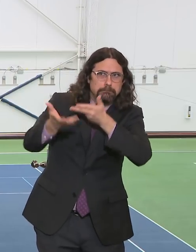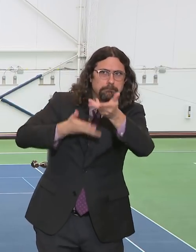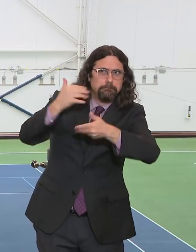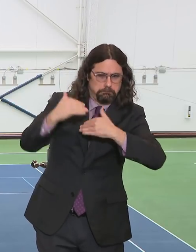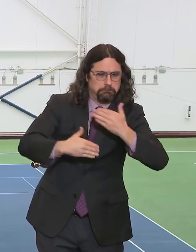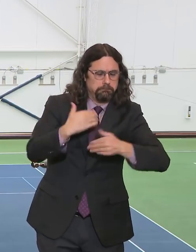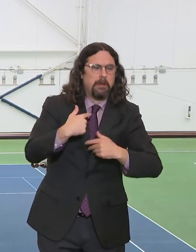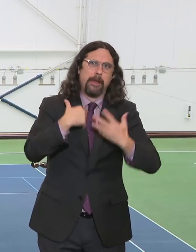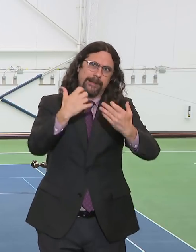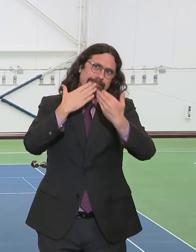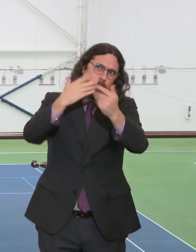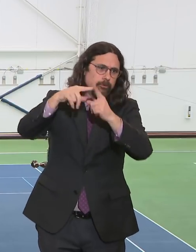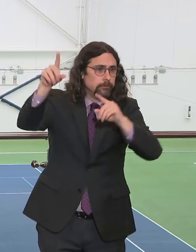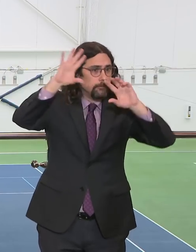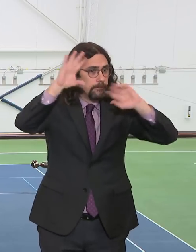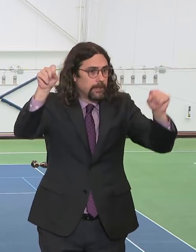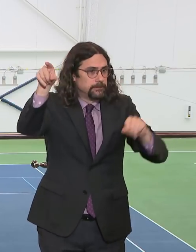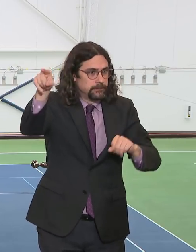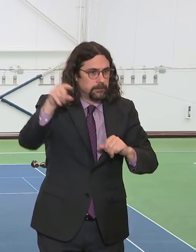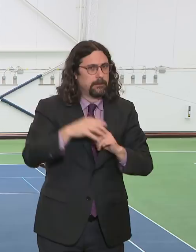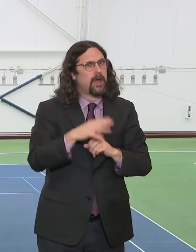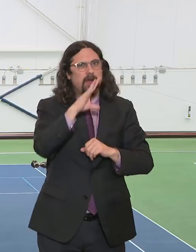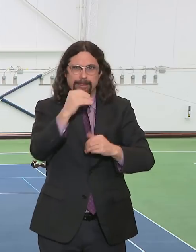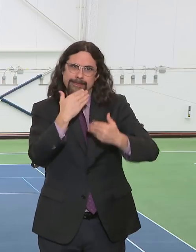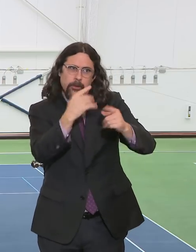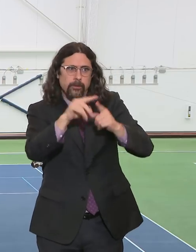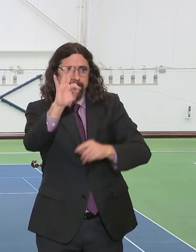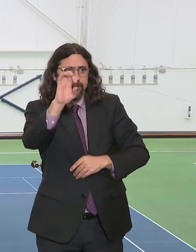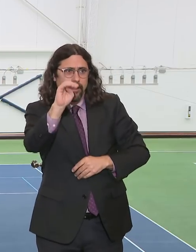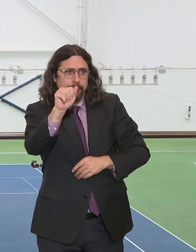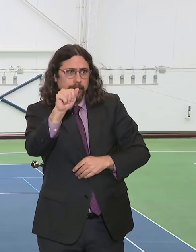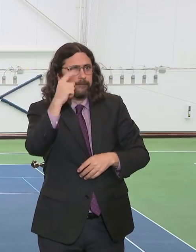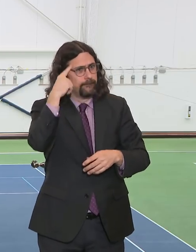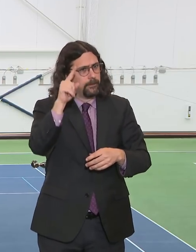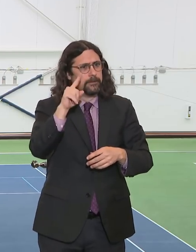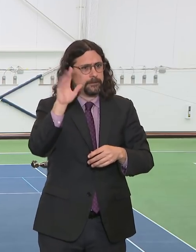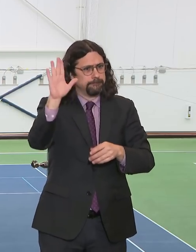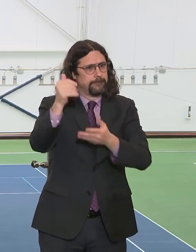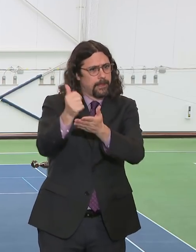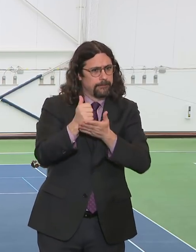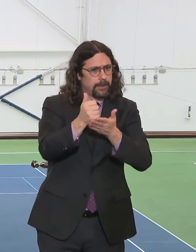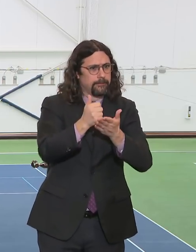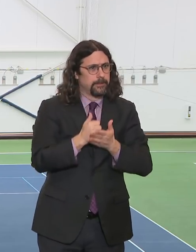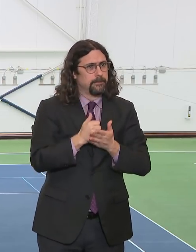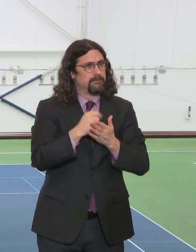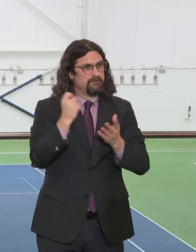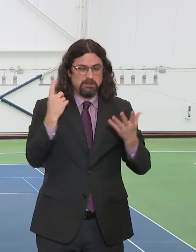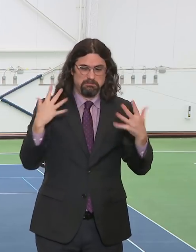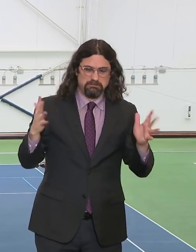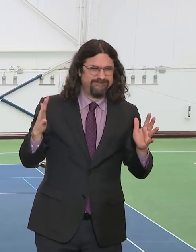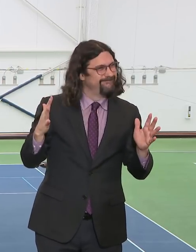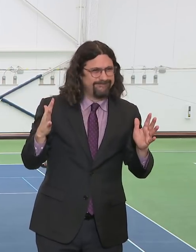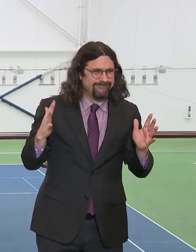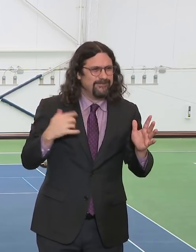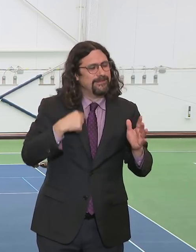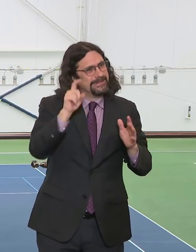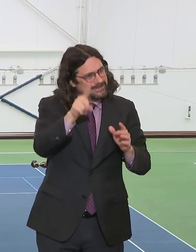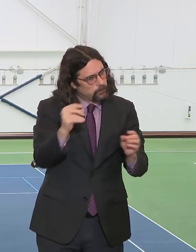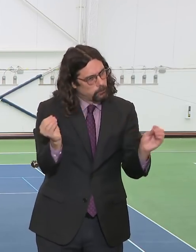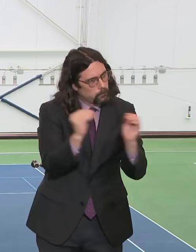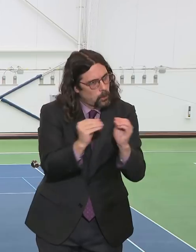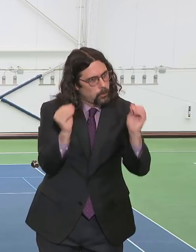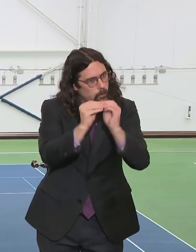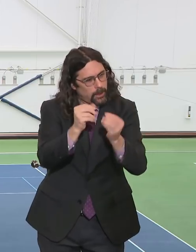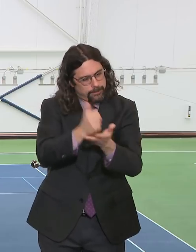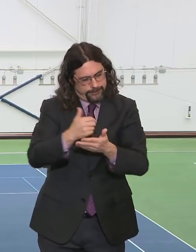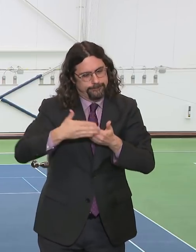But we must have that additional personnel to be able to get through next week and the weeks right after that. So I'm going